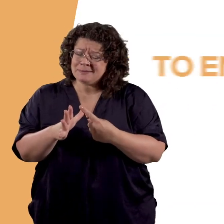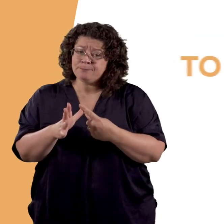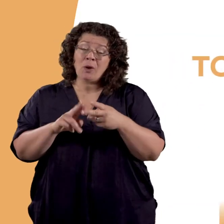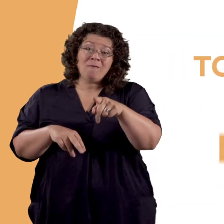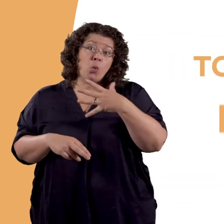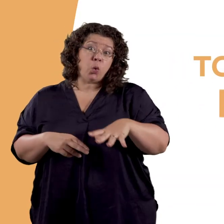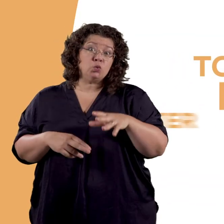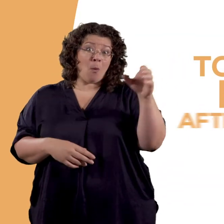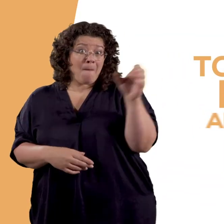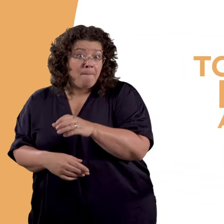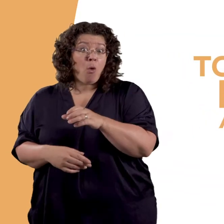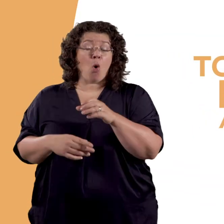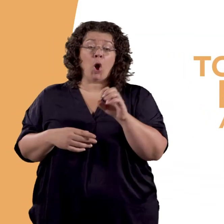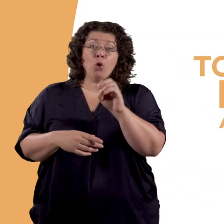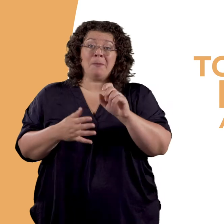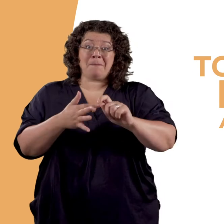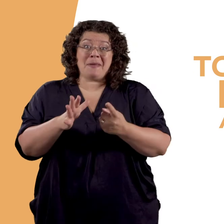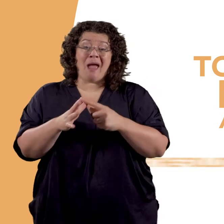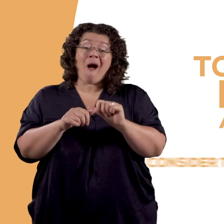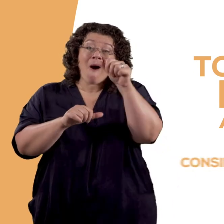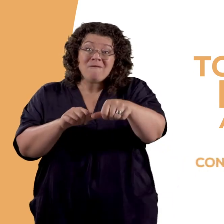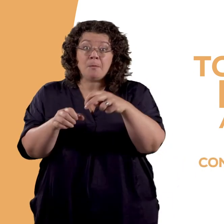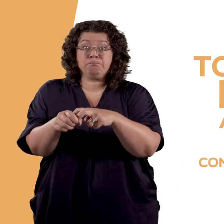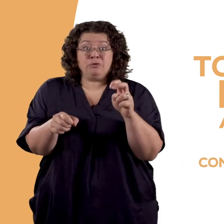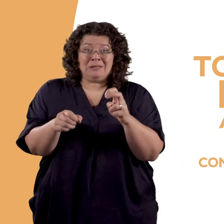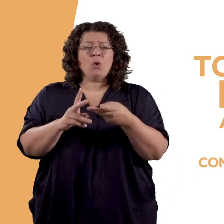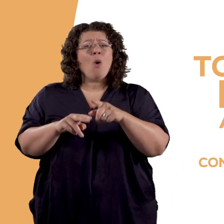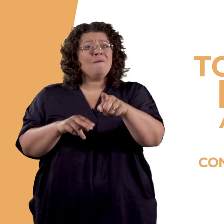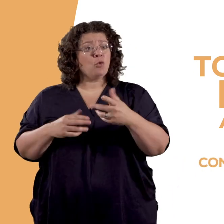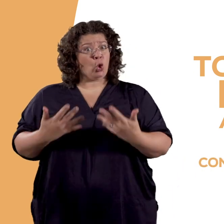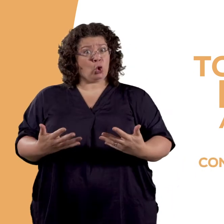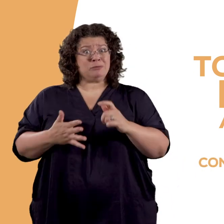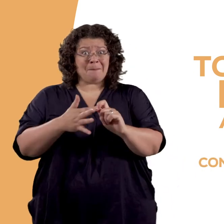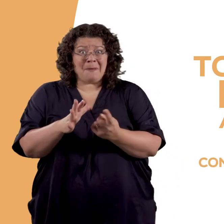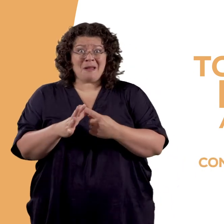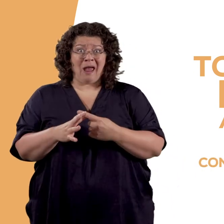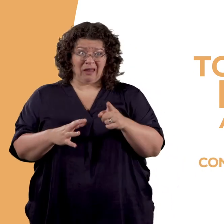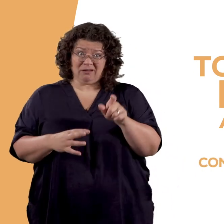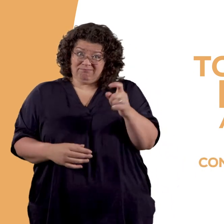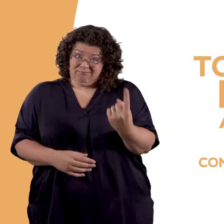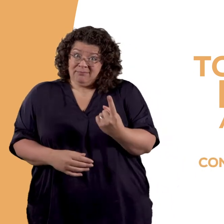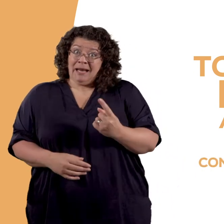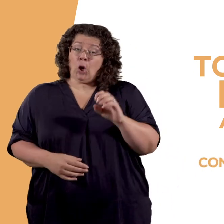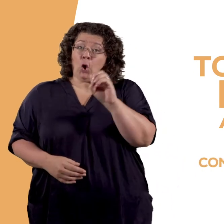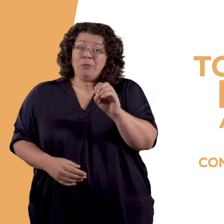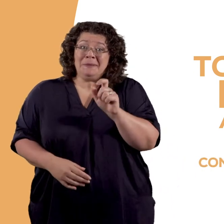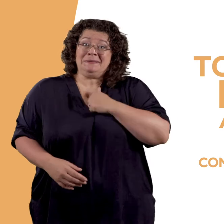PA after Brexit or if your current PA is a European citizen, these are some things you will need to consider. EU